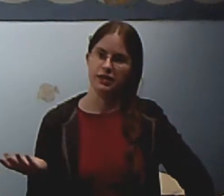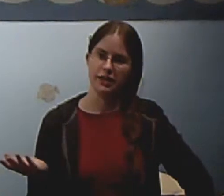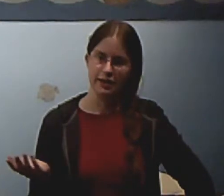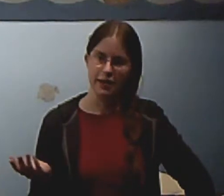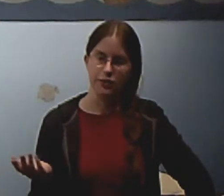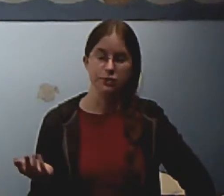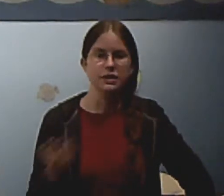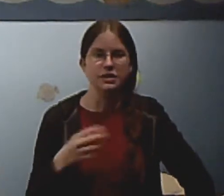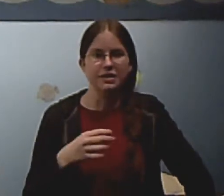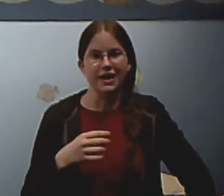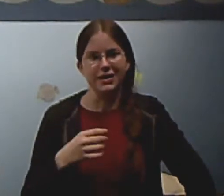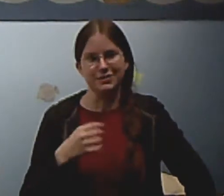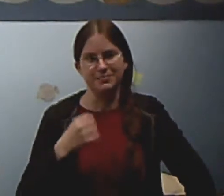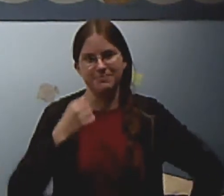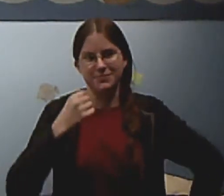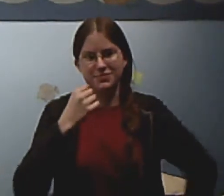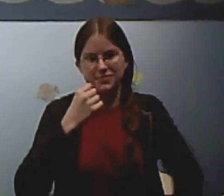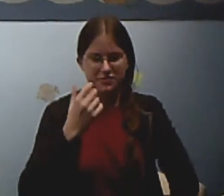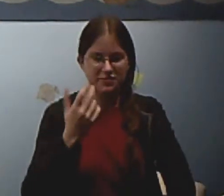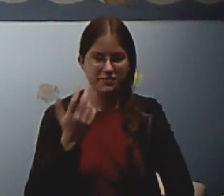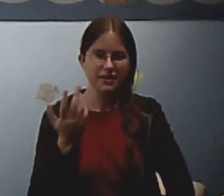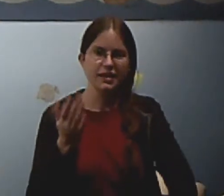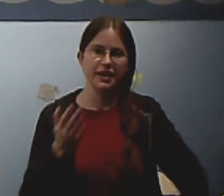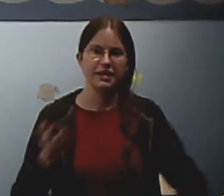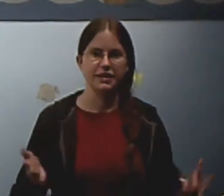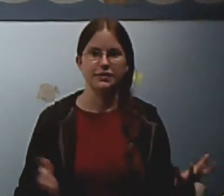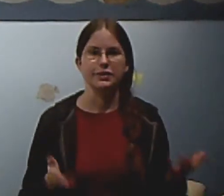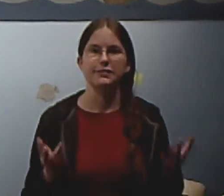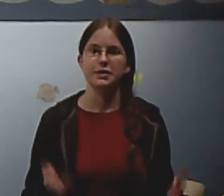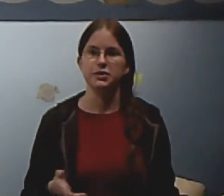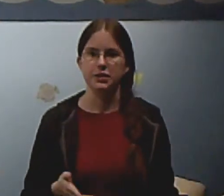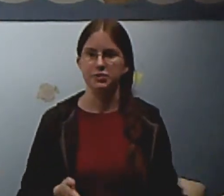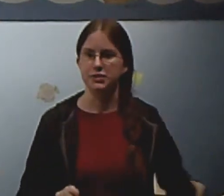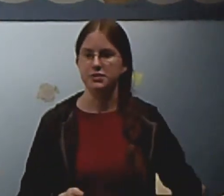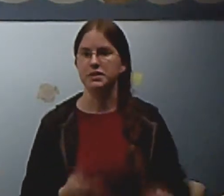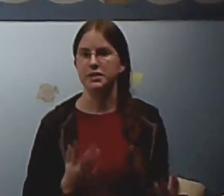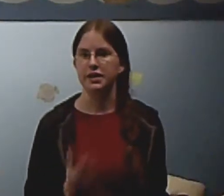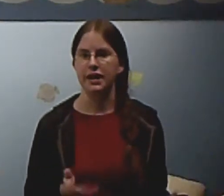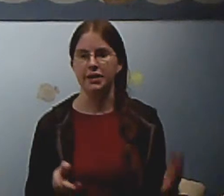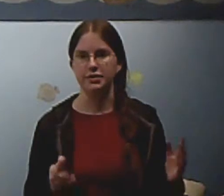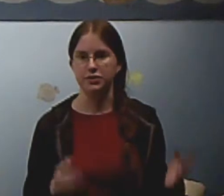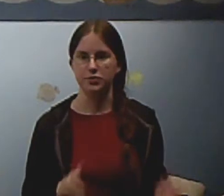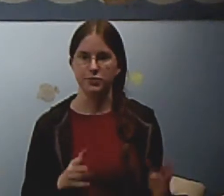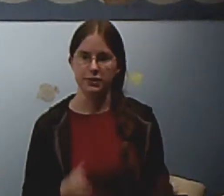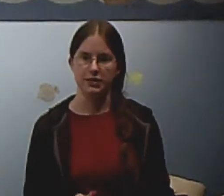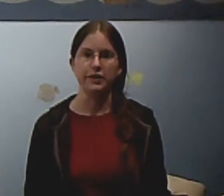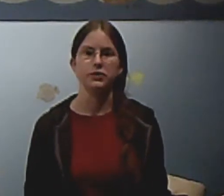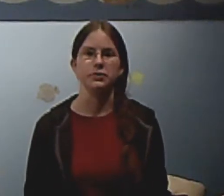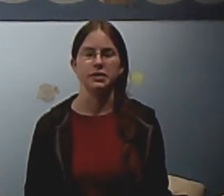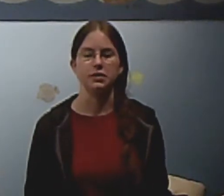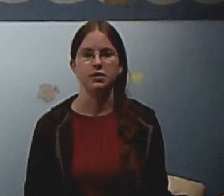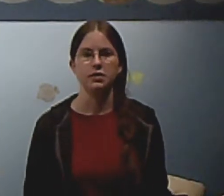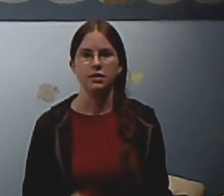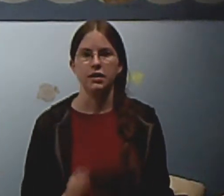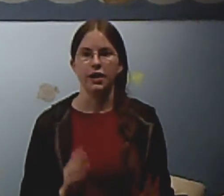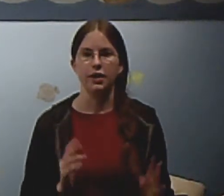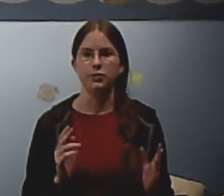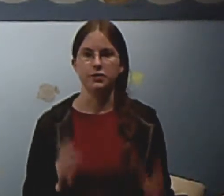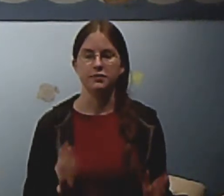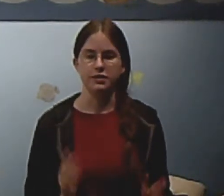working at now, um, and they have like video game systems and they had a Super Nintendo there. And one of